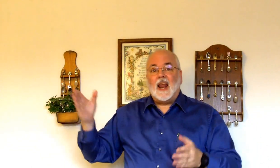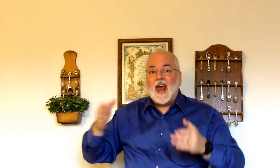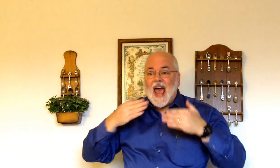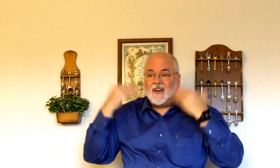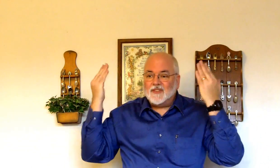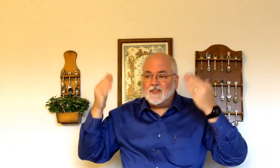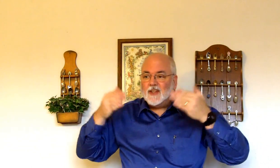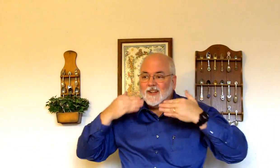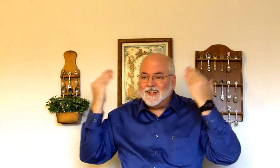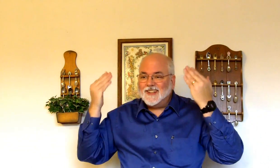Laughed.